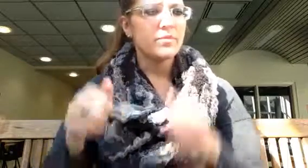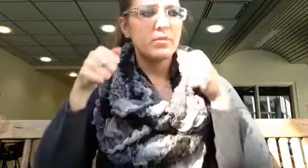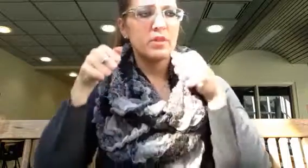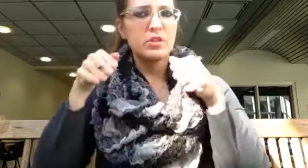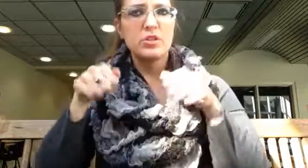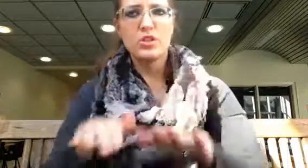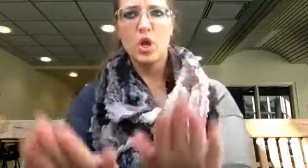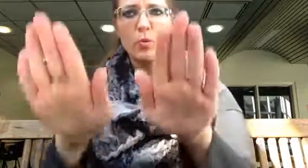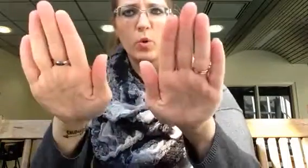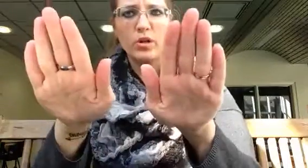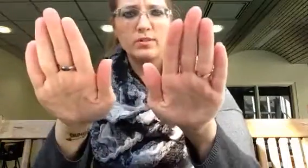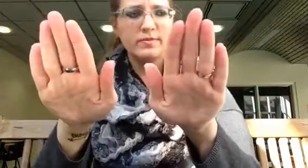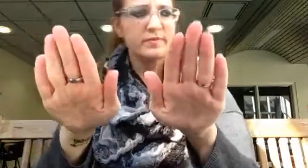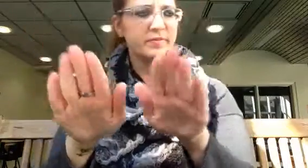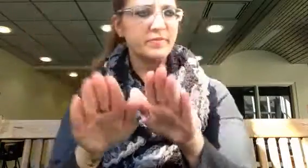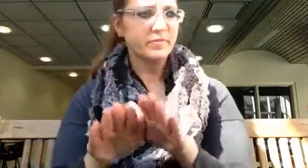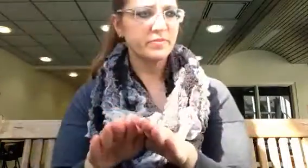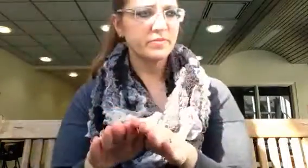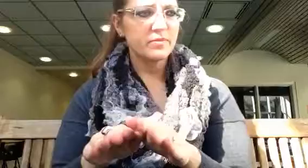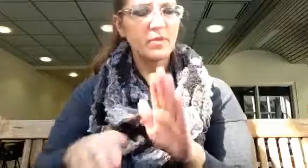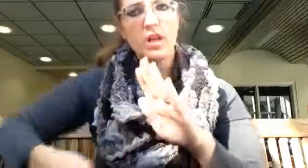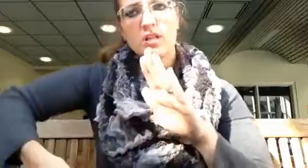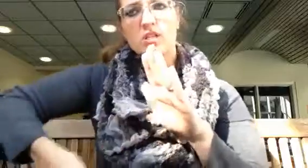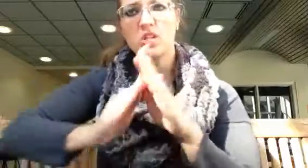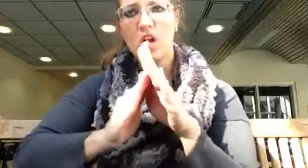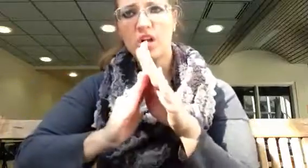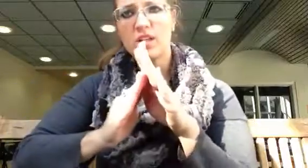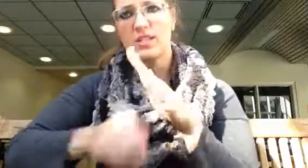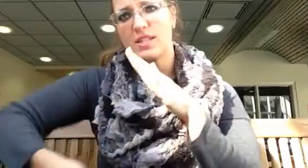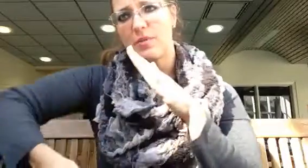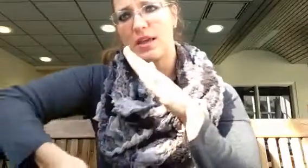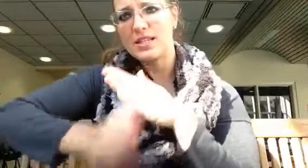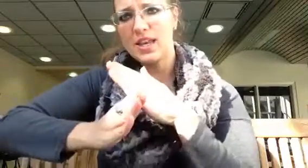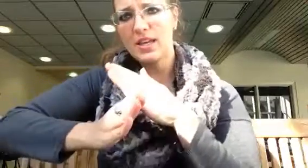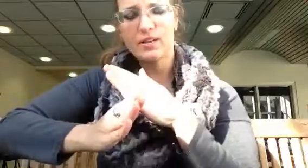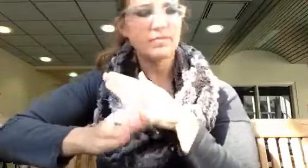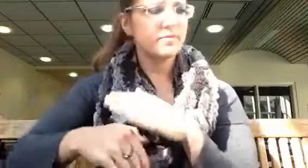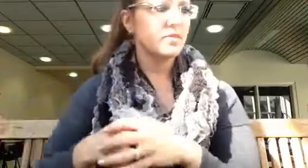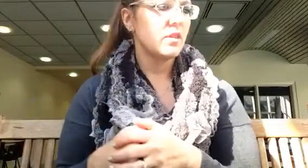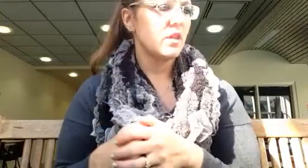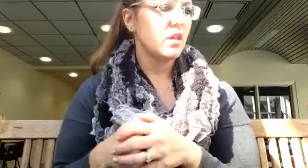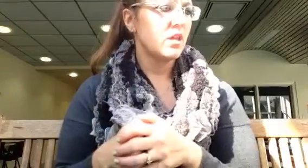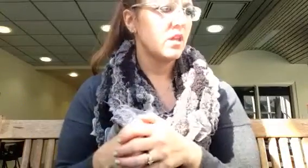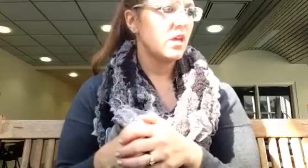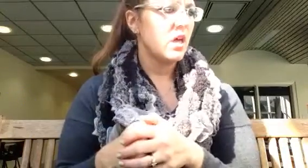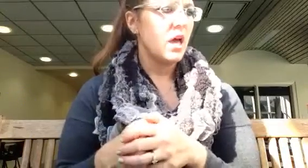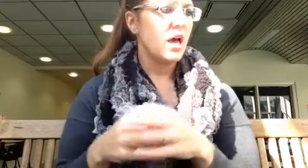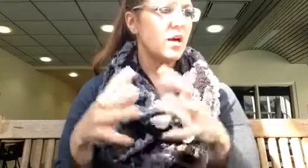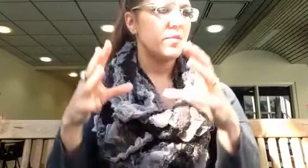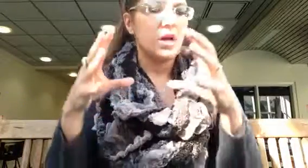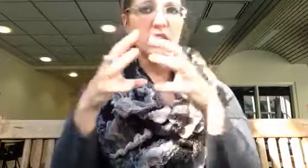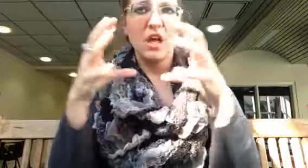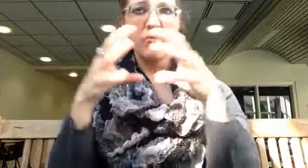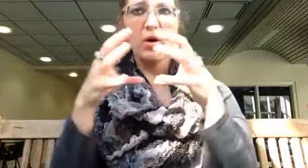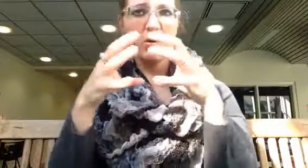Snowboard. Um. Soccer is the same thing as kick. Um. A softball.